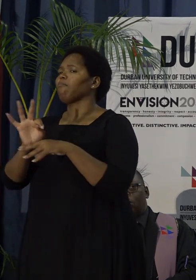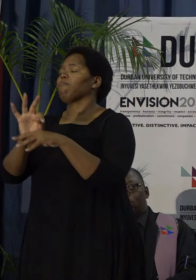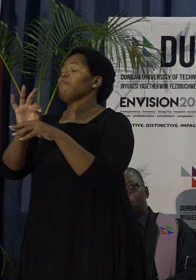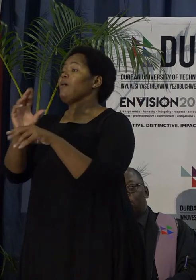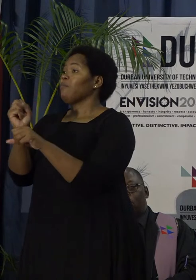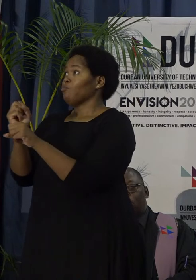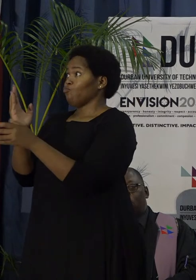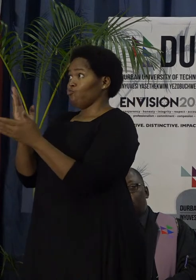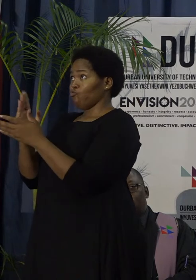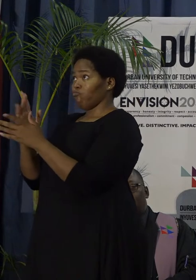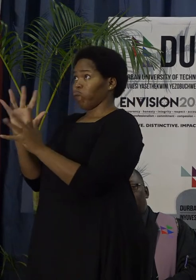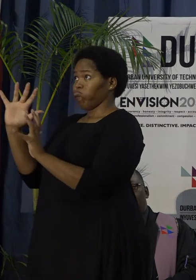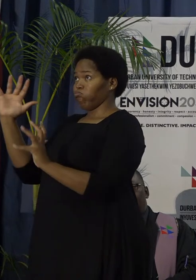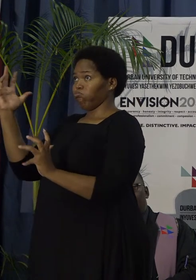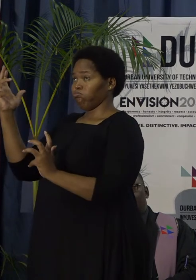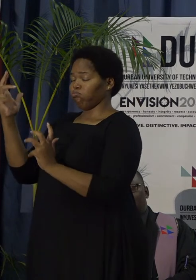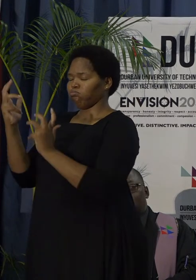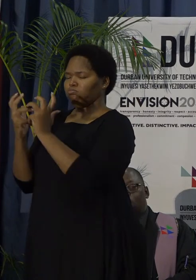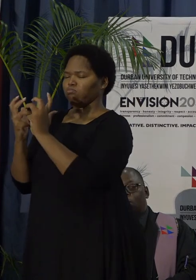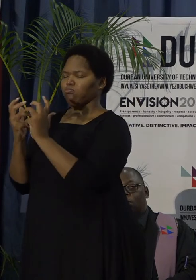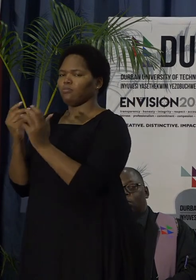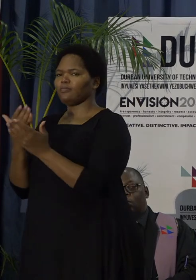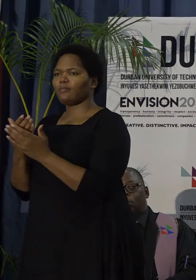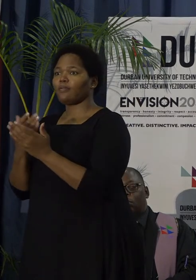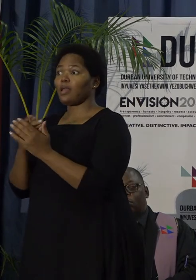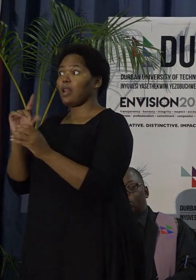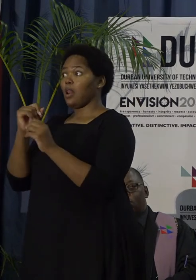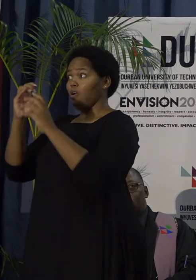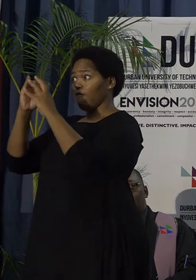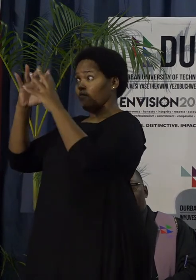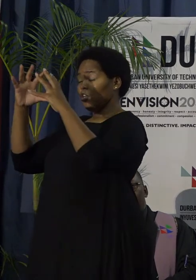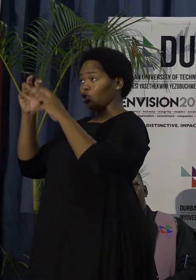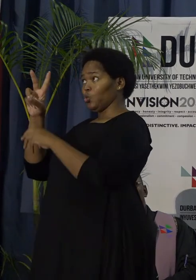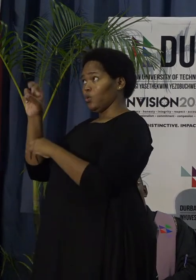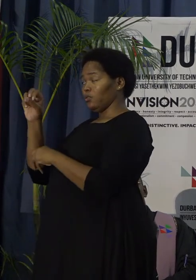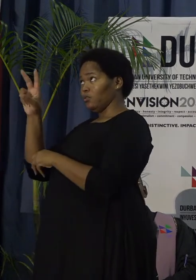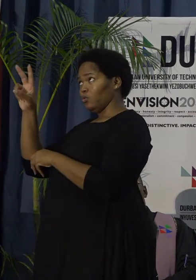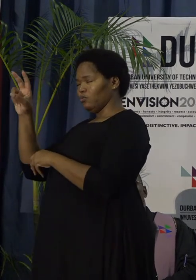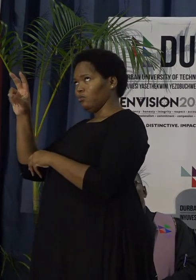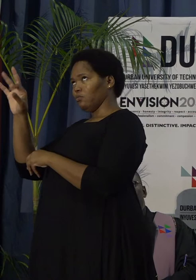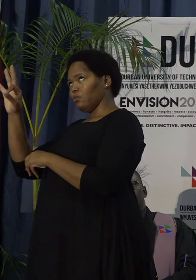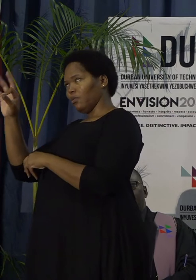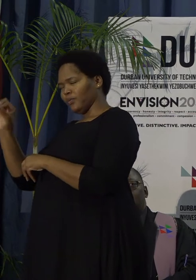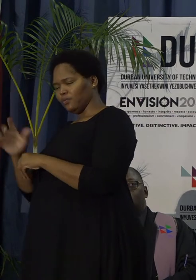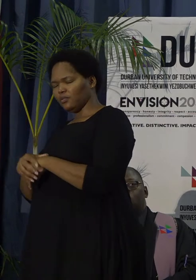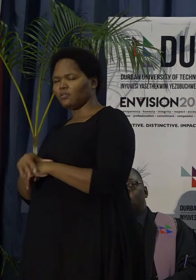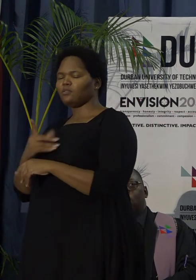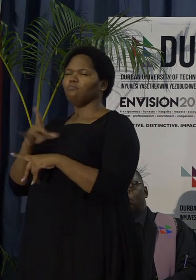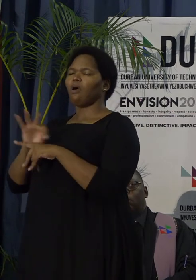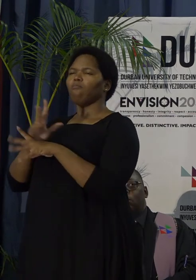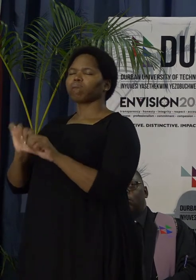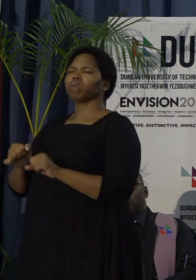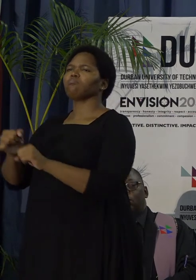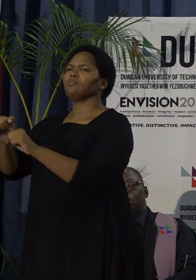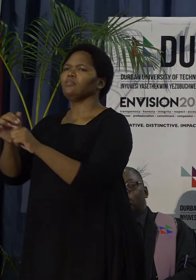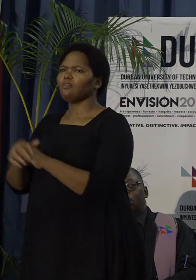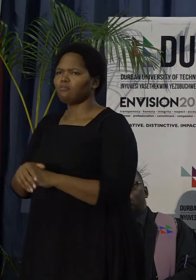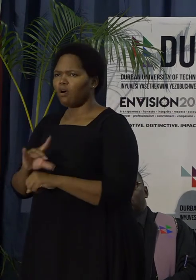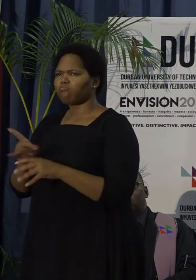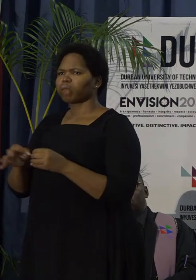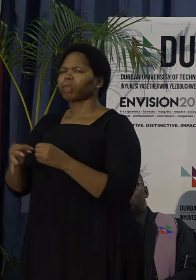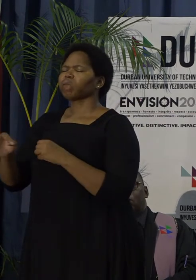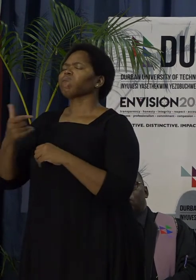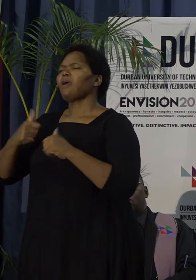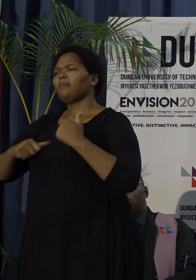among our Envision 2030, the strategic plan 2030, our extended annual